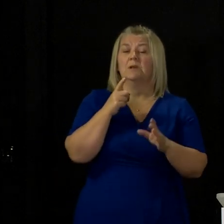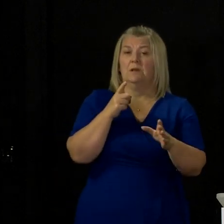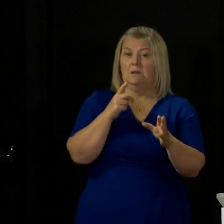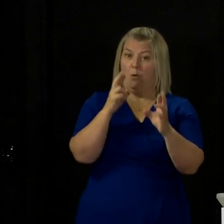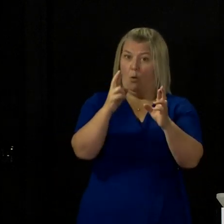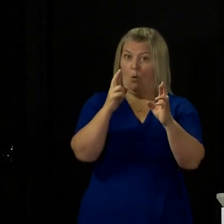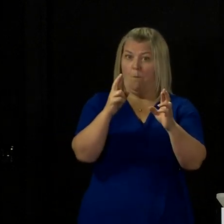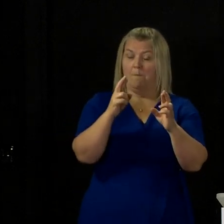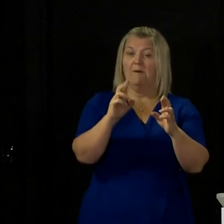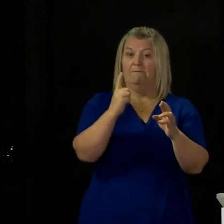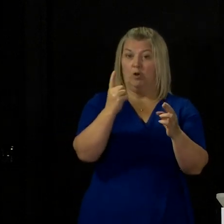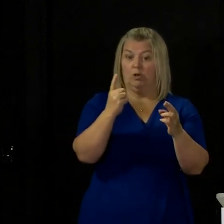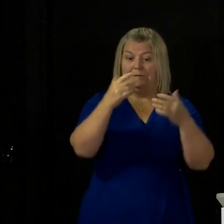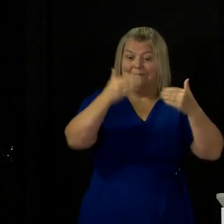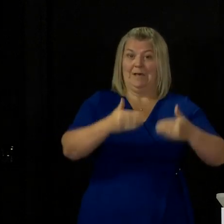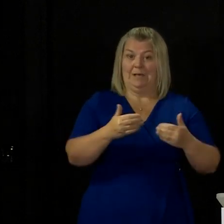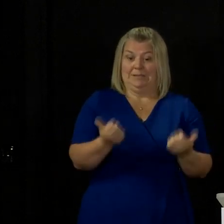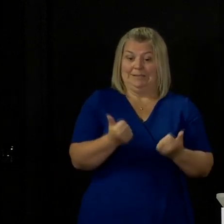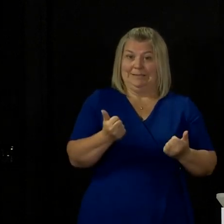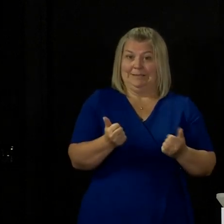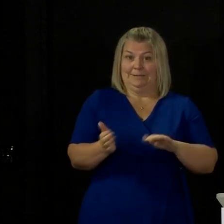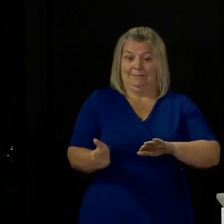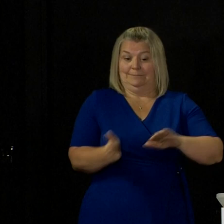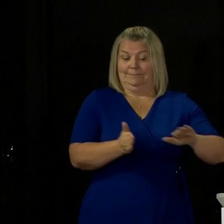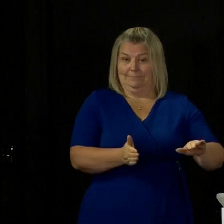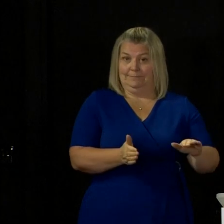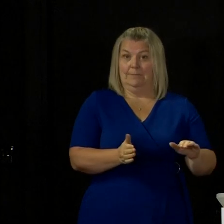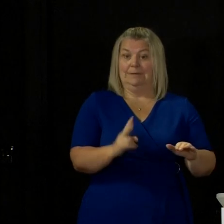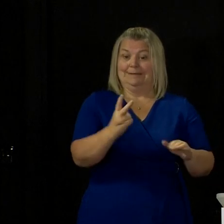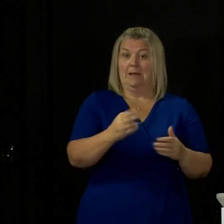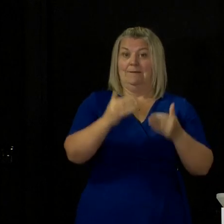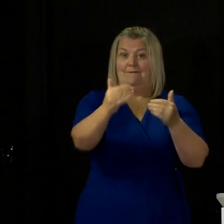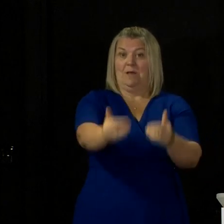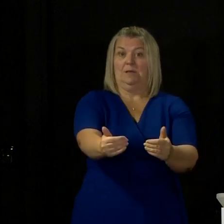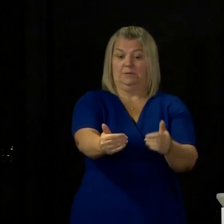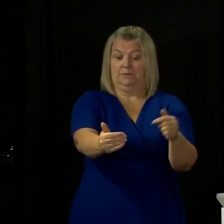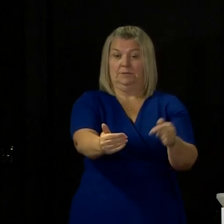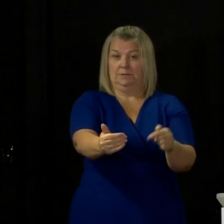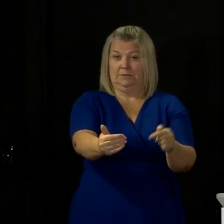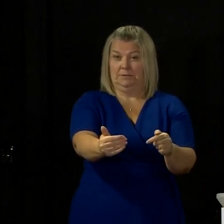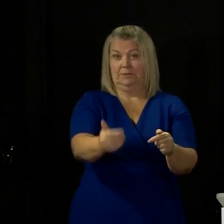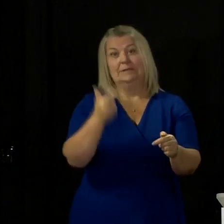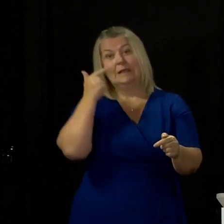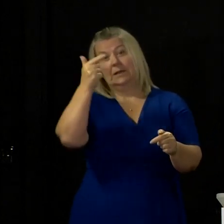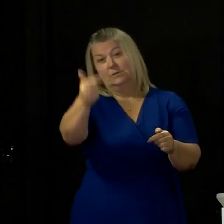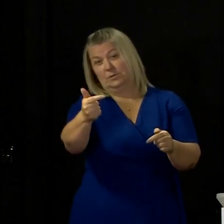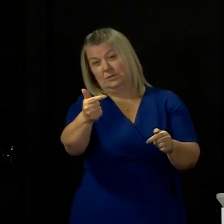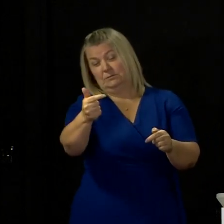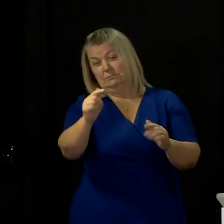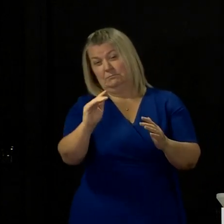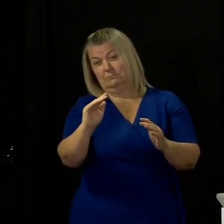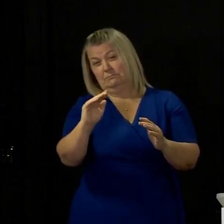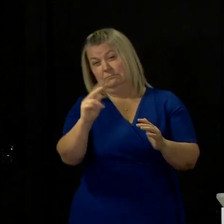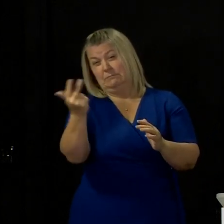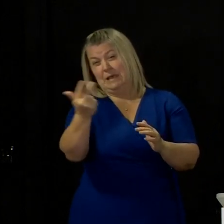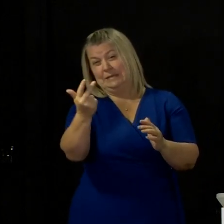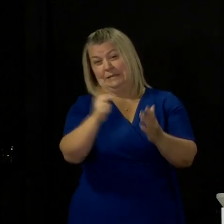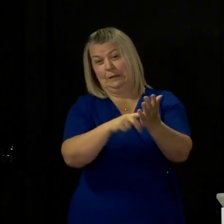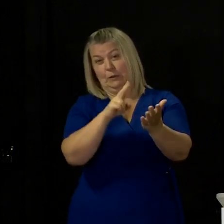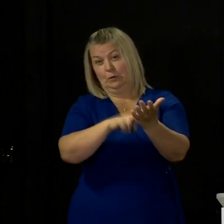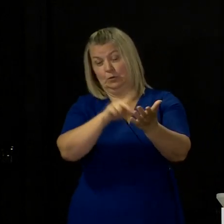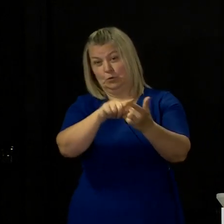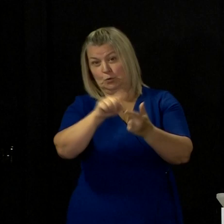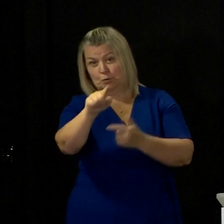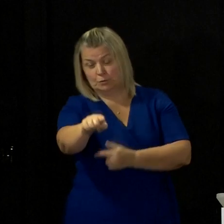next phase of easing lockdown next week I was wondering if you could tell me which aspects of phase two are the most